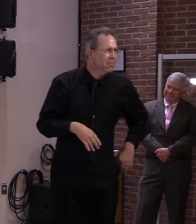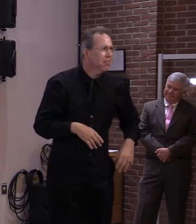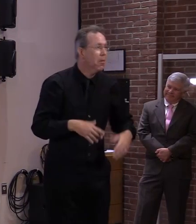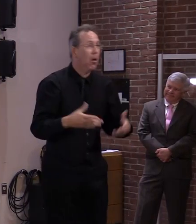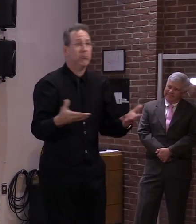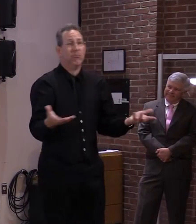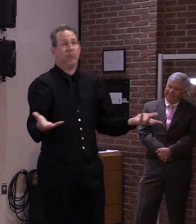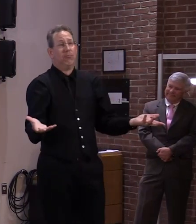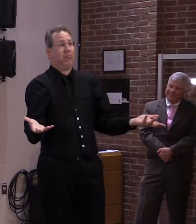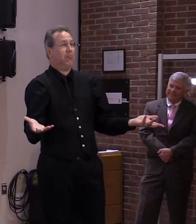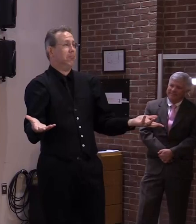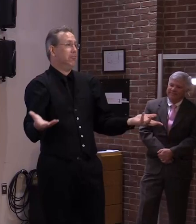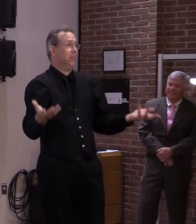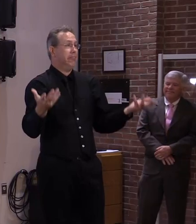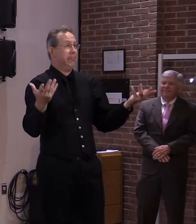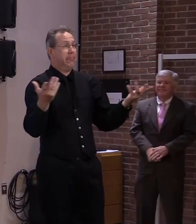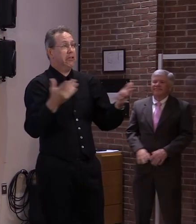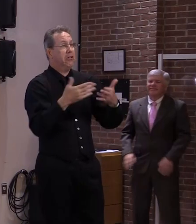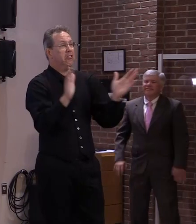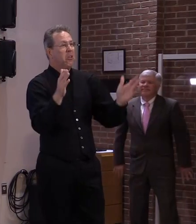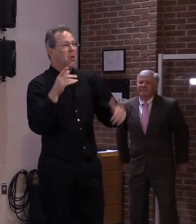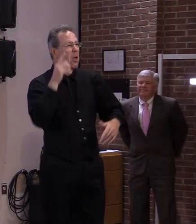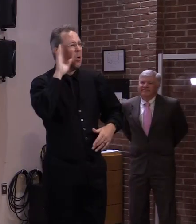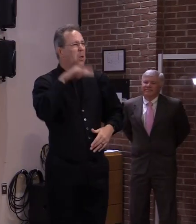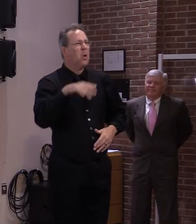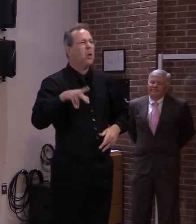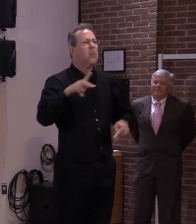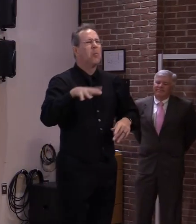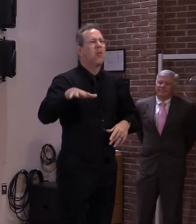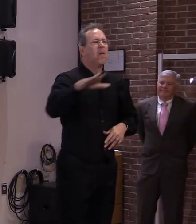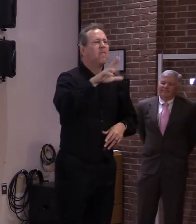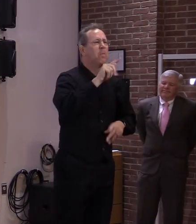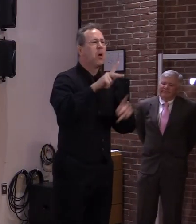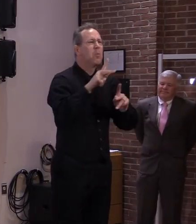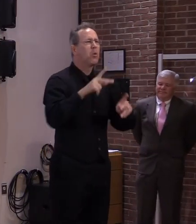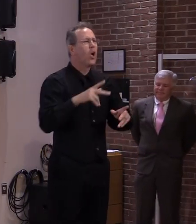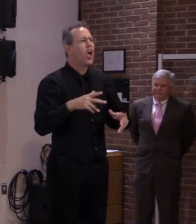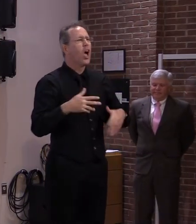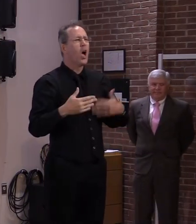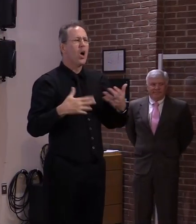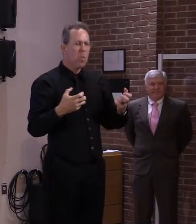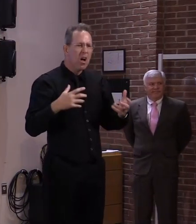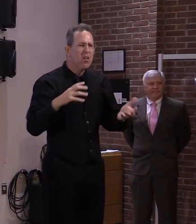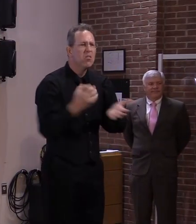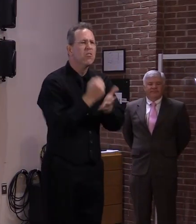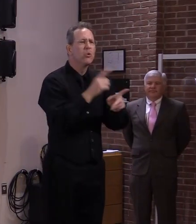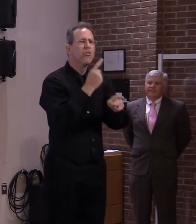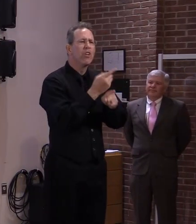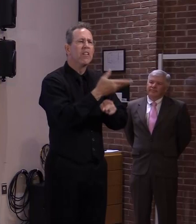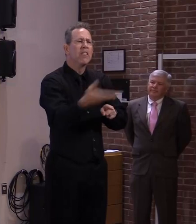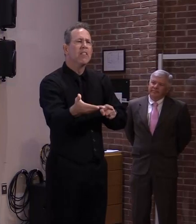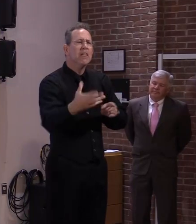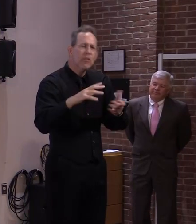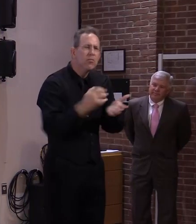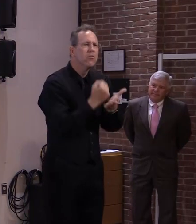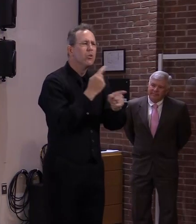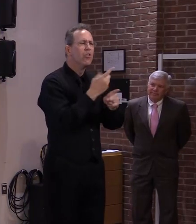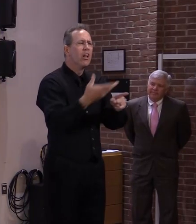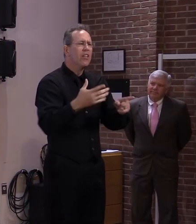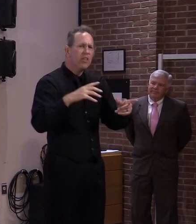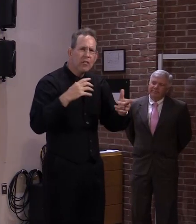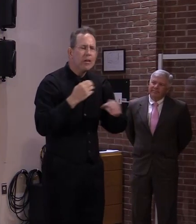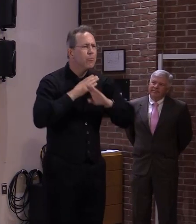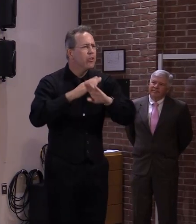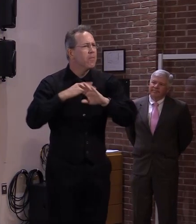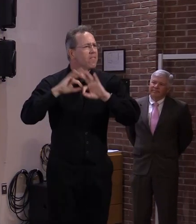i think i do most wanted to do the right thing want to do the right thing for their families and friends and um knew